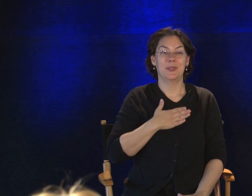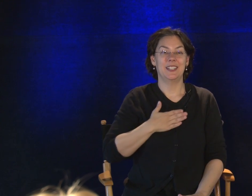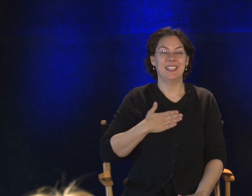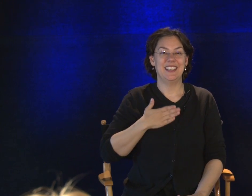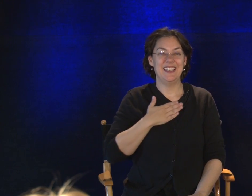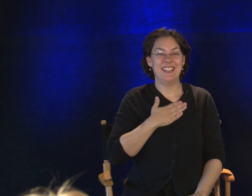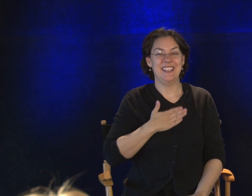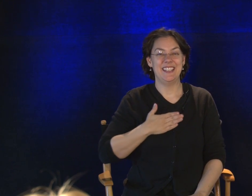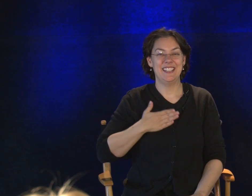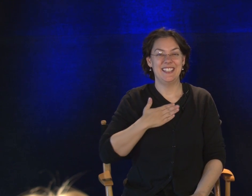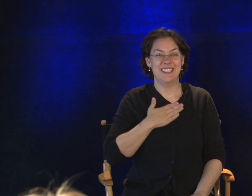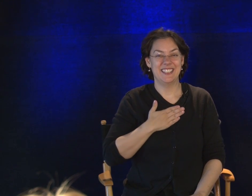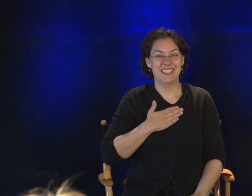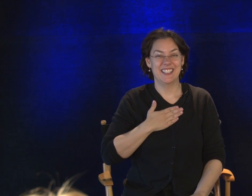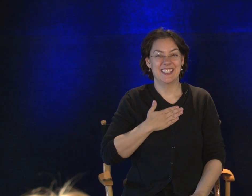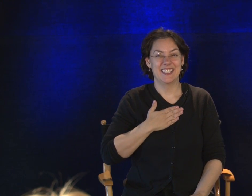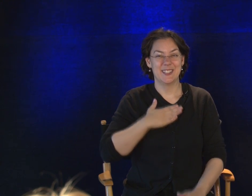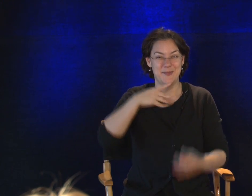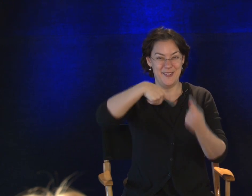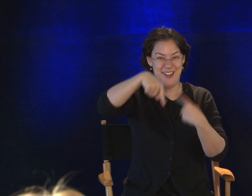Please. Spin around.